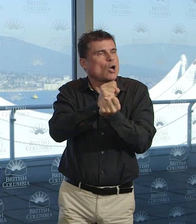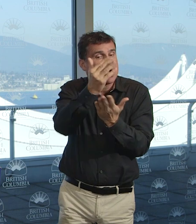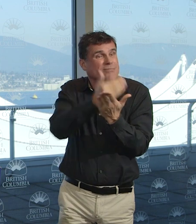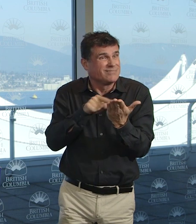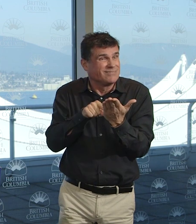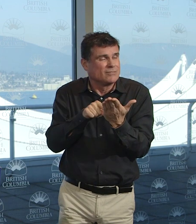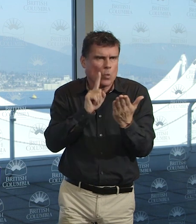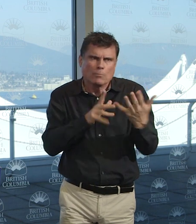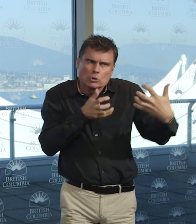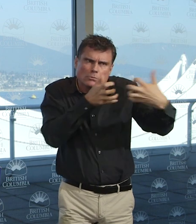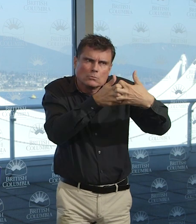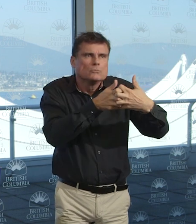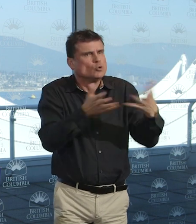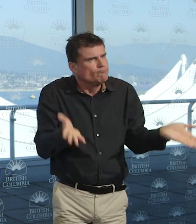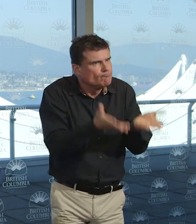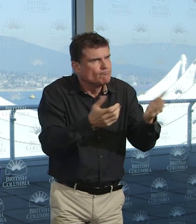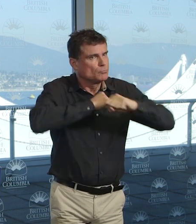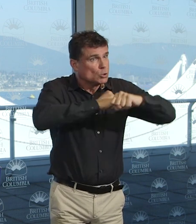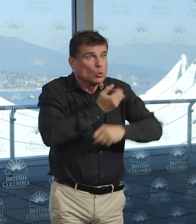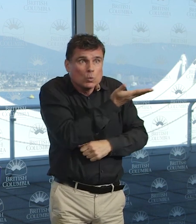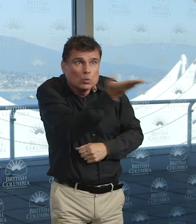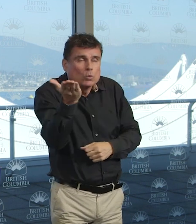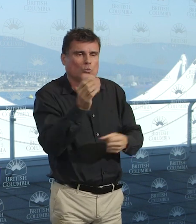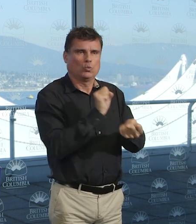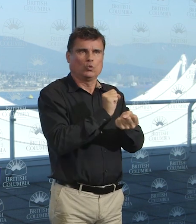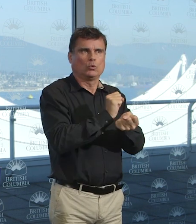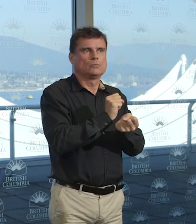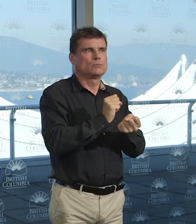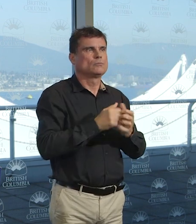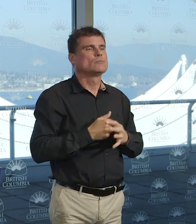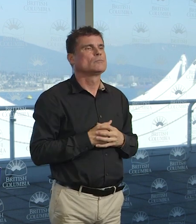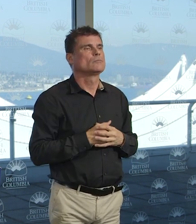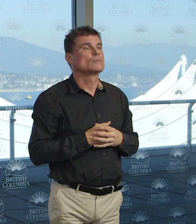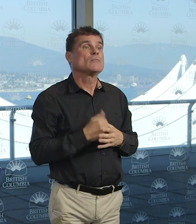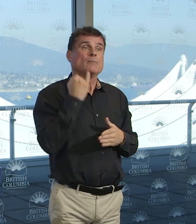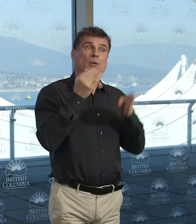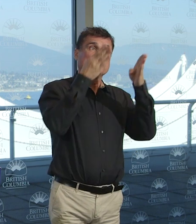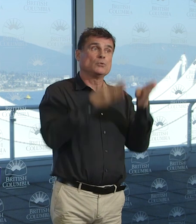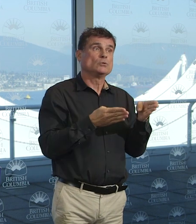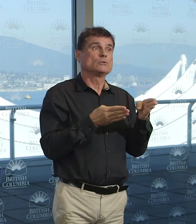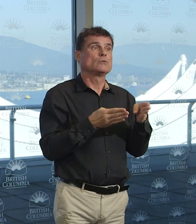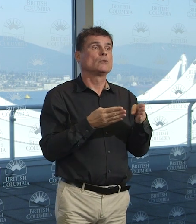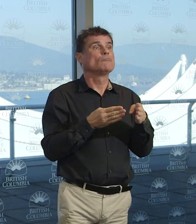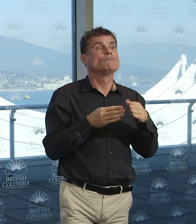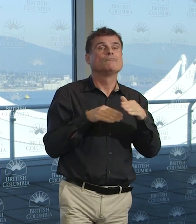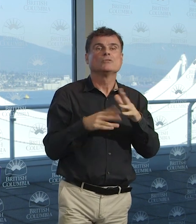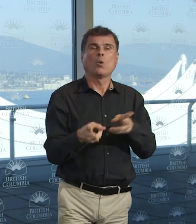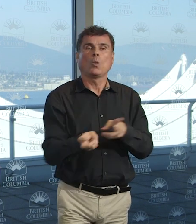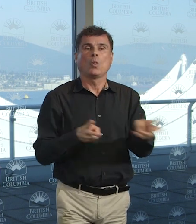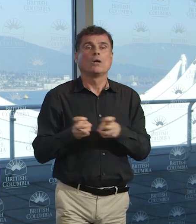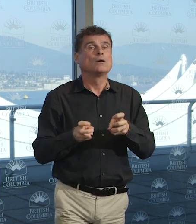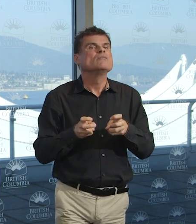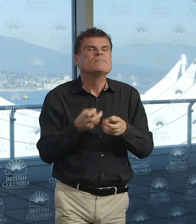anyone caught misappropriating, the better word is stealing, the supplies we need for your protection. But our healthcare system doesn't